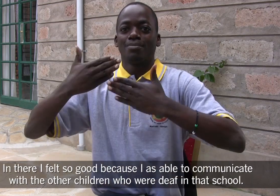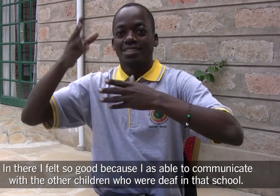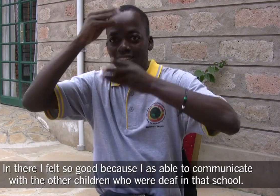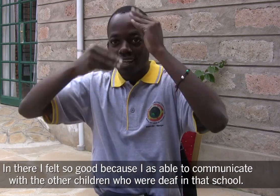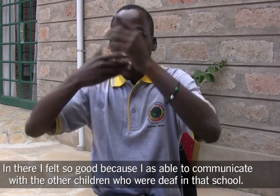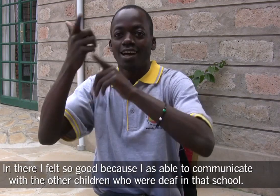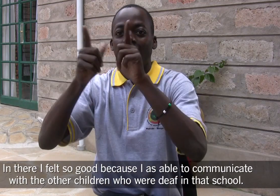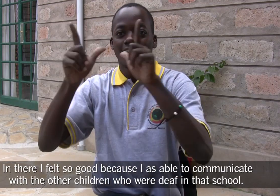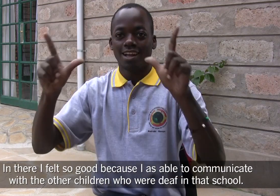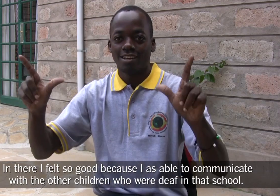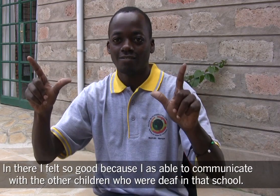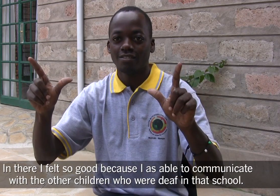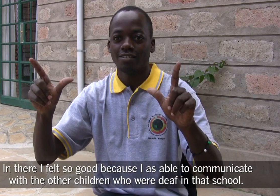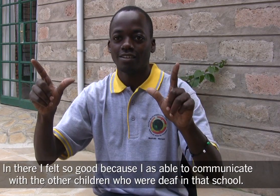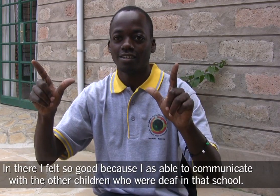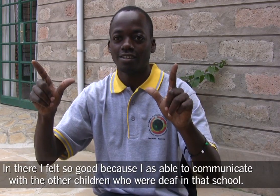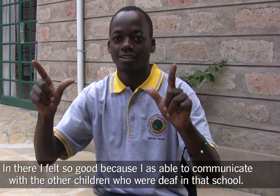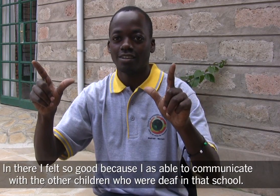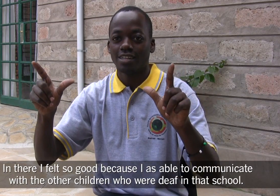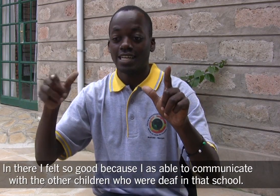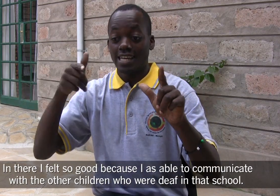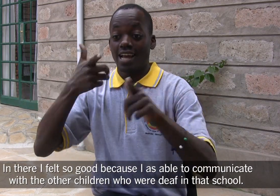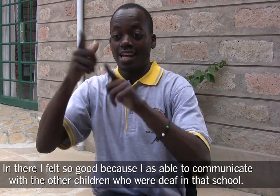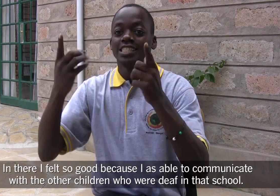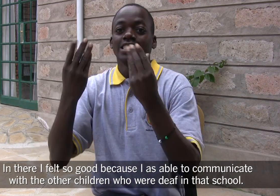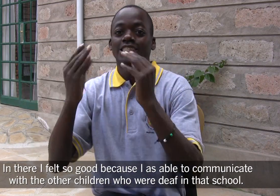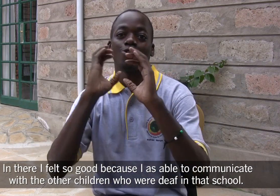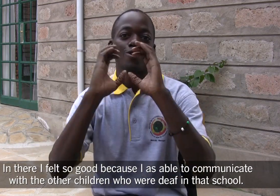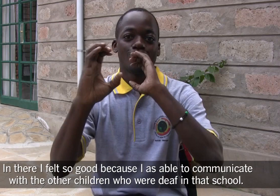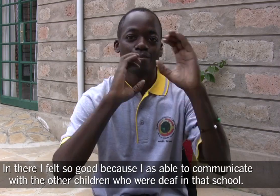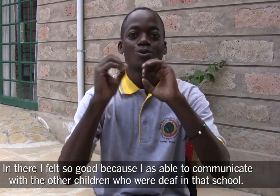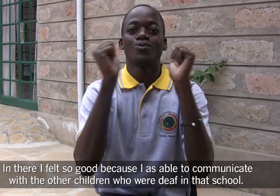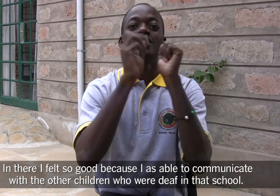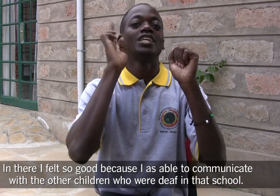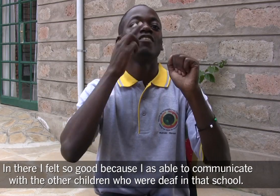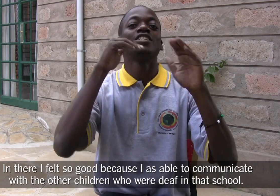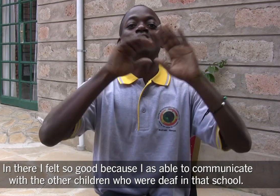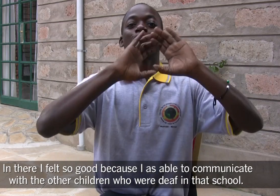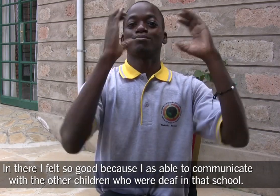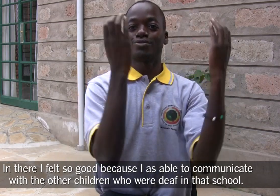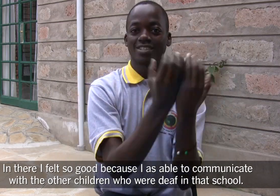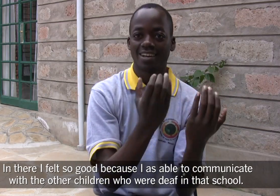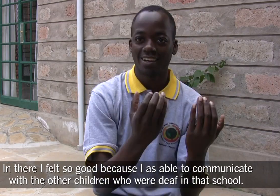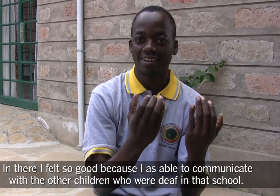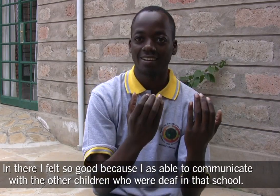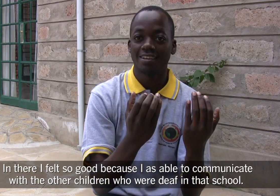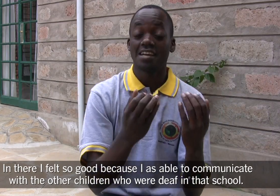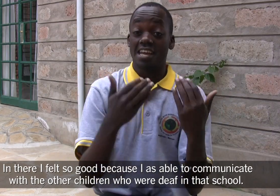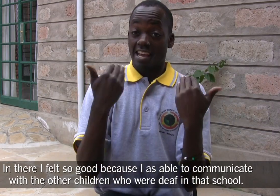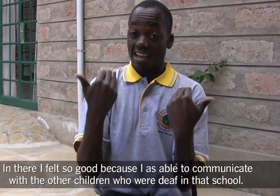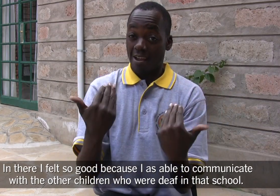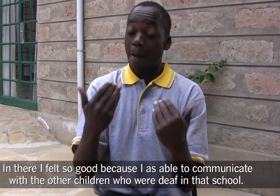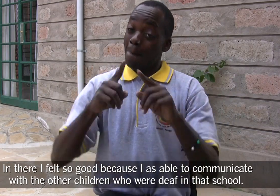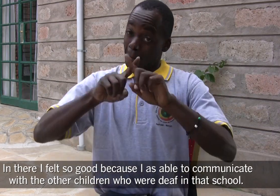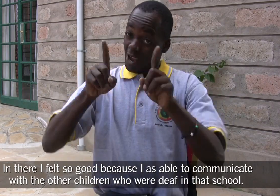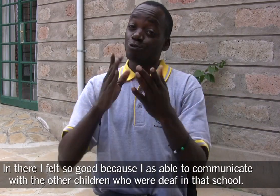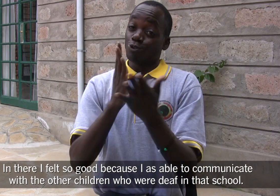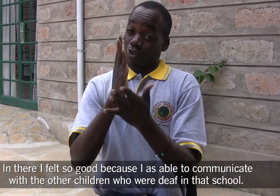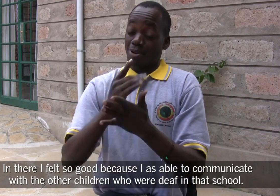So in there I felt so good because I was able to communicate with the other children who were deaf in that school.